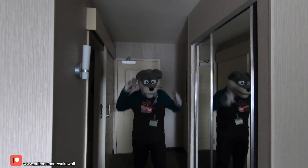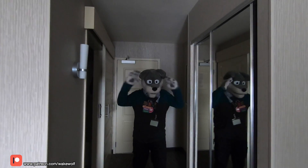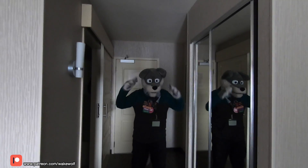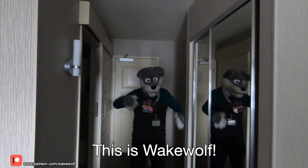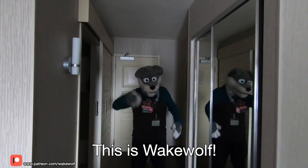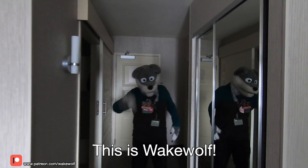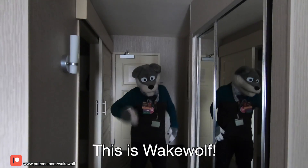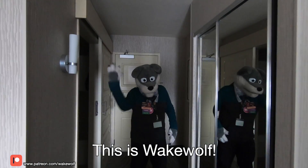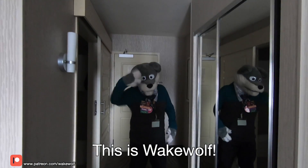I don't